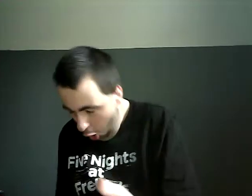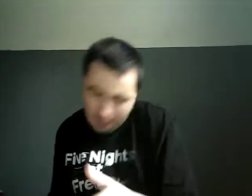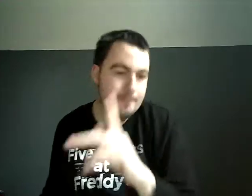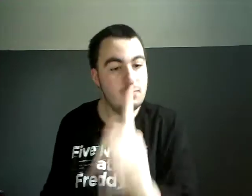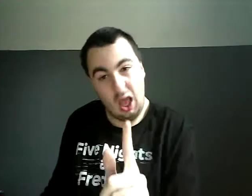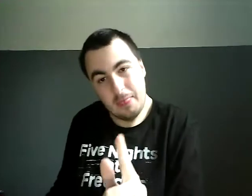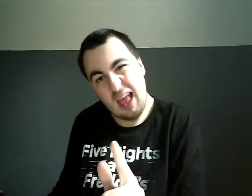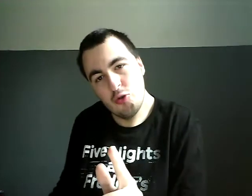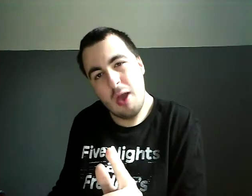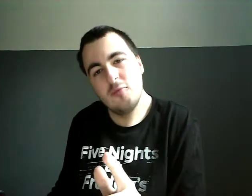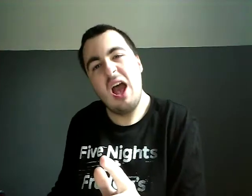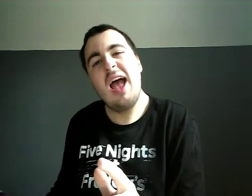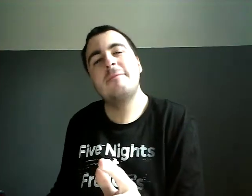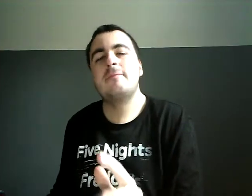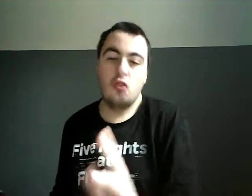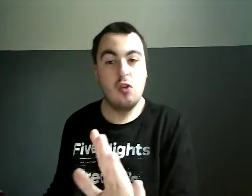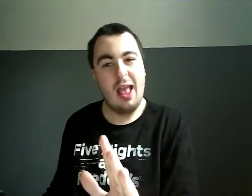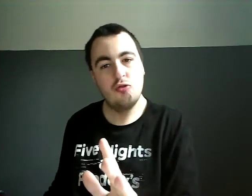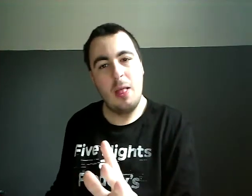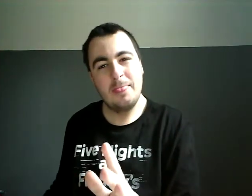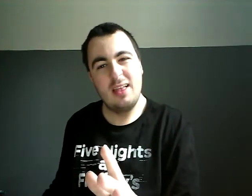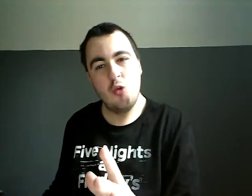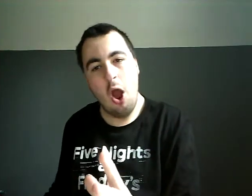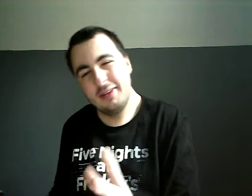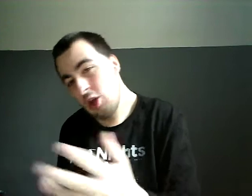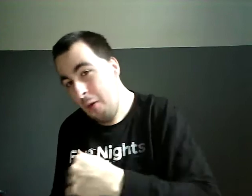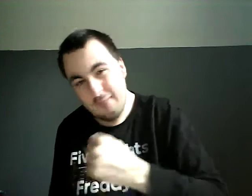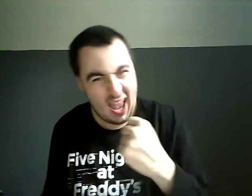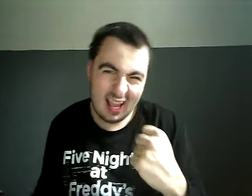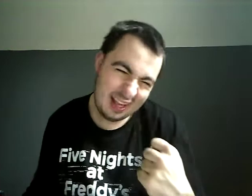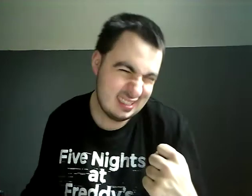It's time to meet this face to face